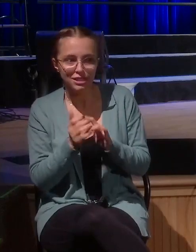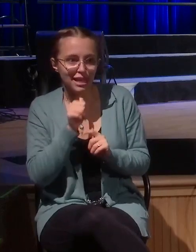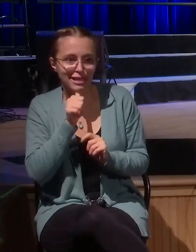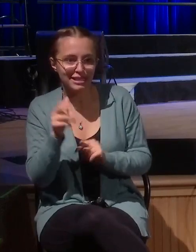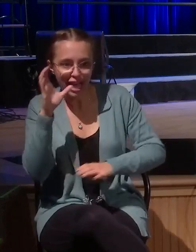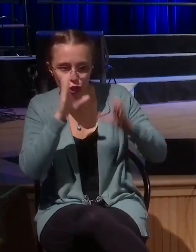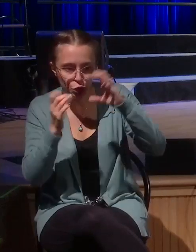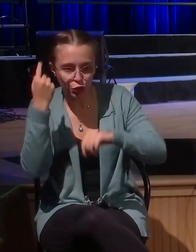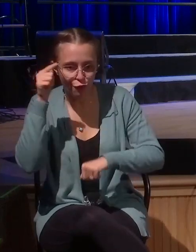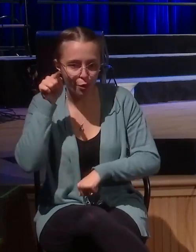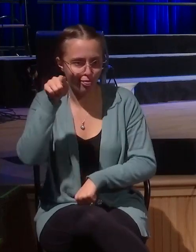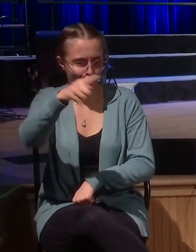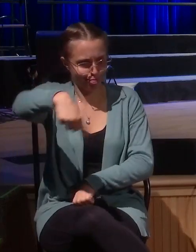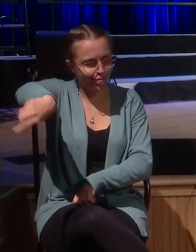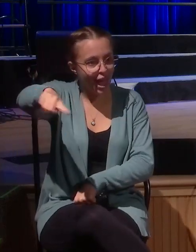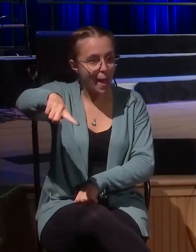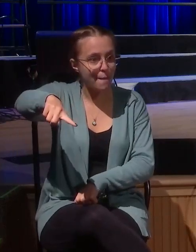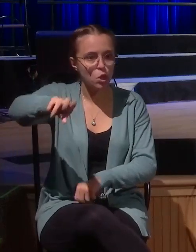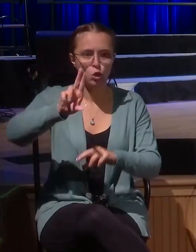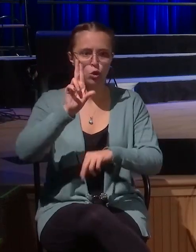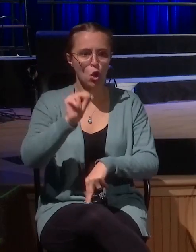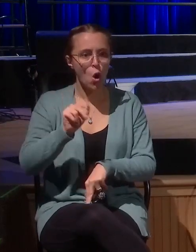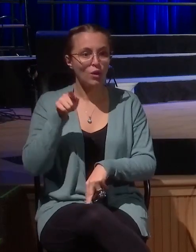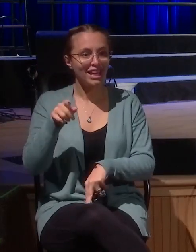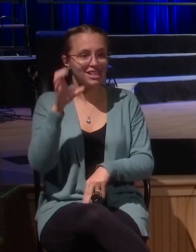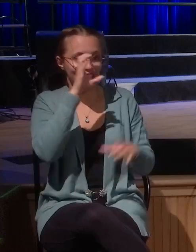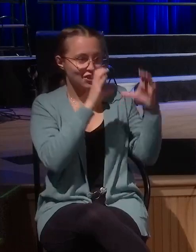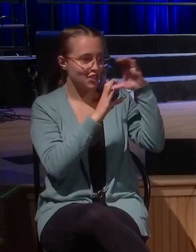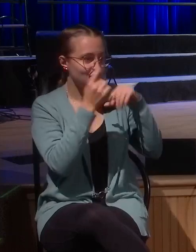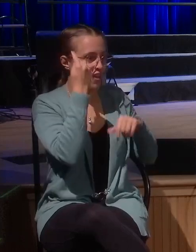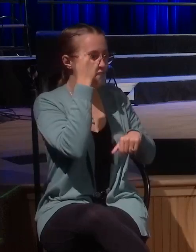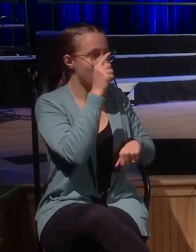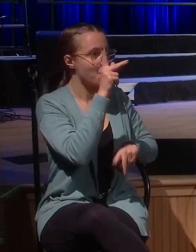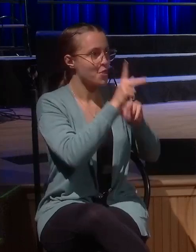But no, he goes to the social outcast and he says, Zacchaeus, come down.